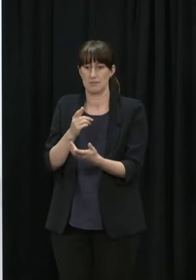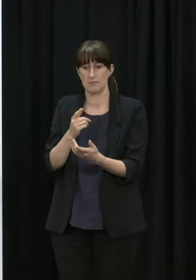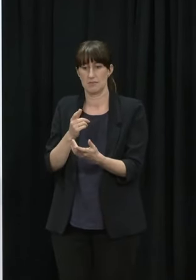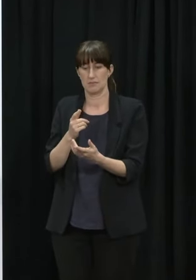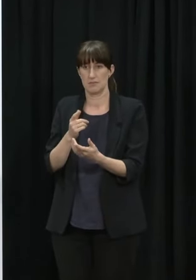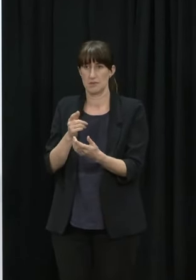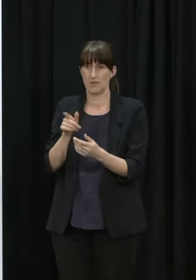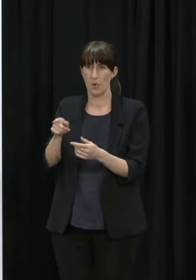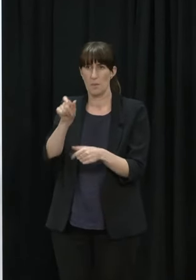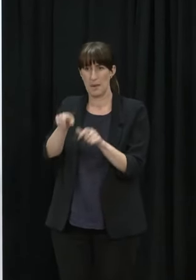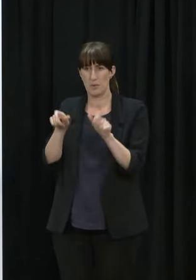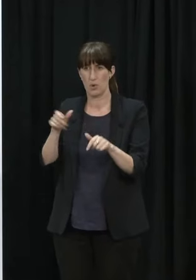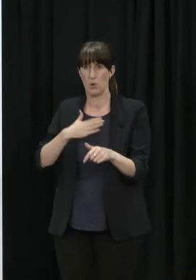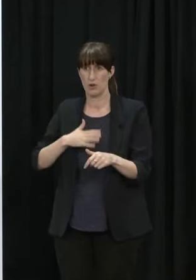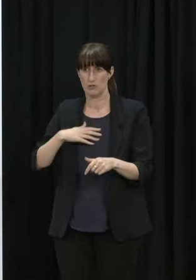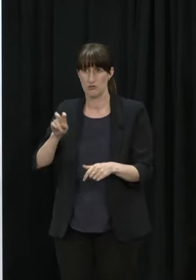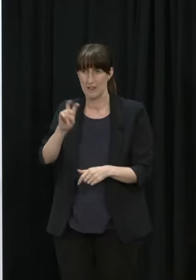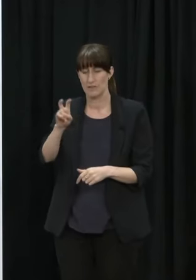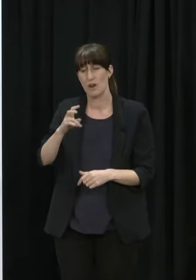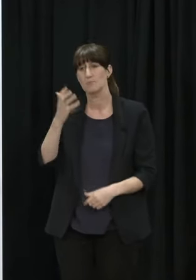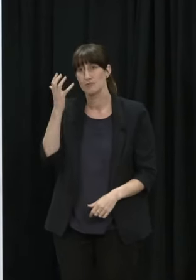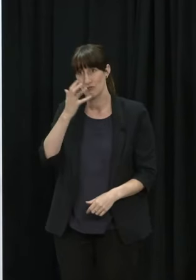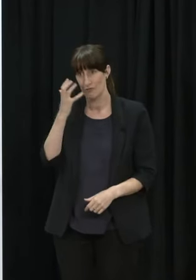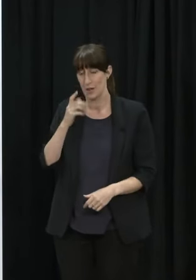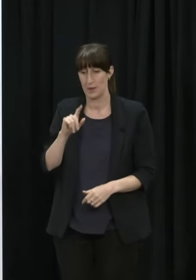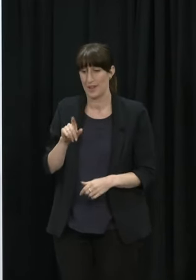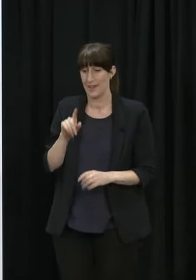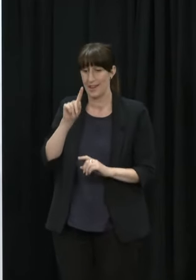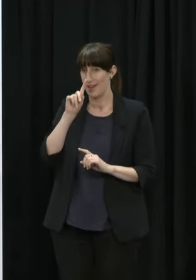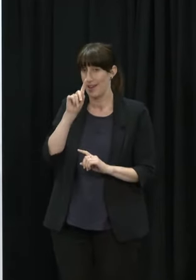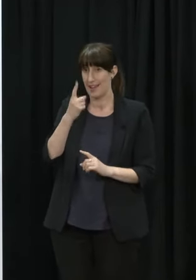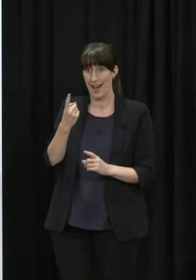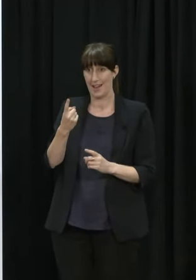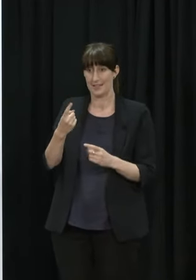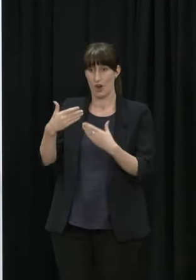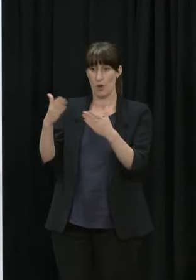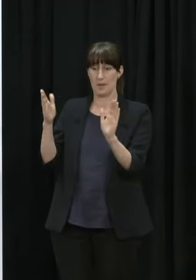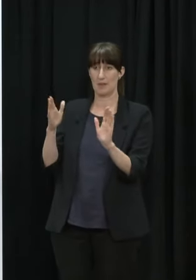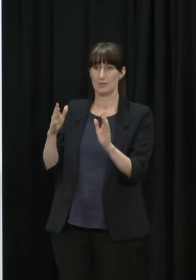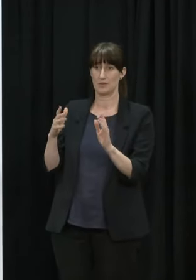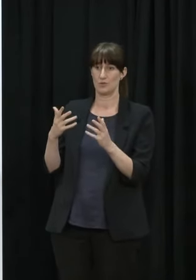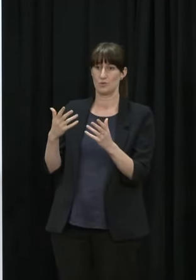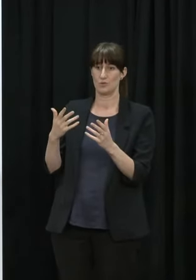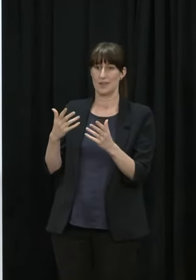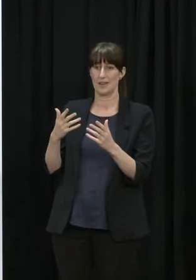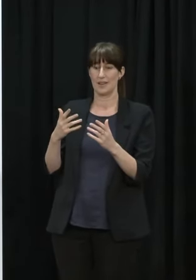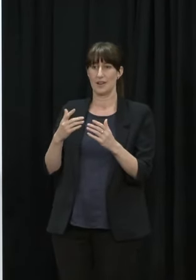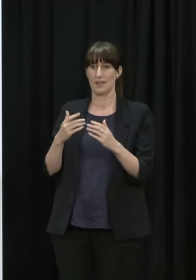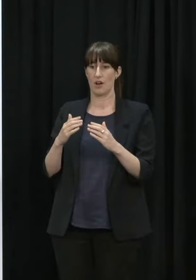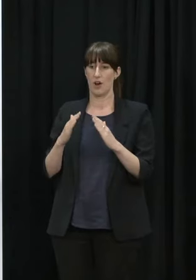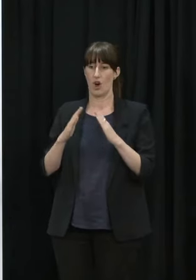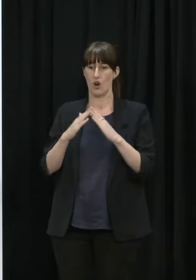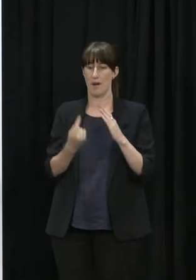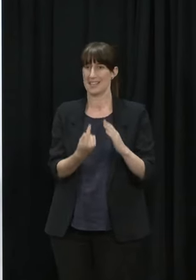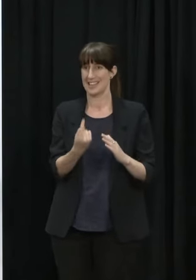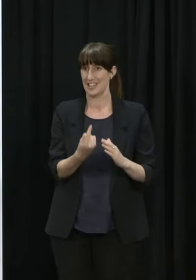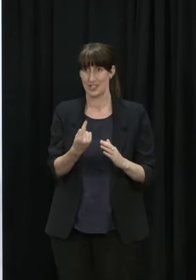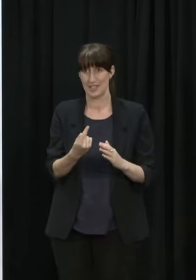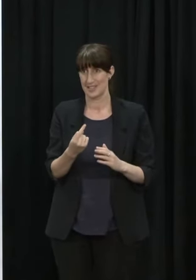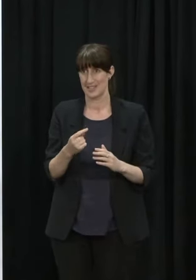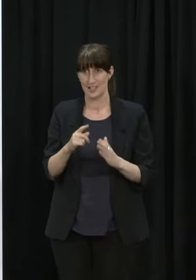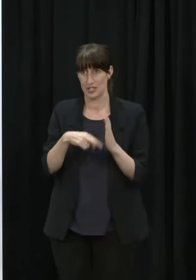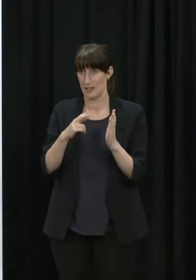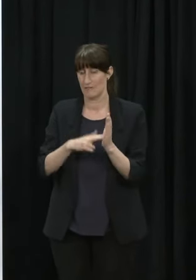particular deadline or that particular target that we were aiming for one of the realities though is that you know COVID-19 continues to throw up new